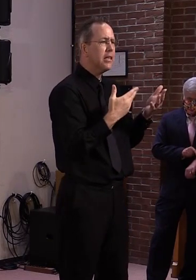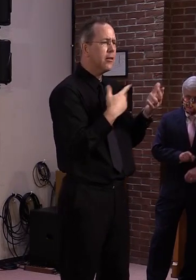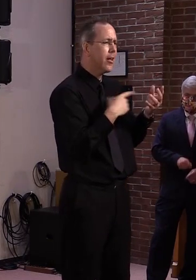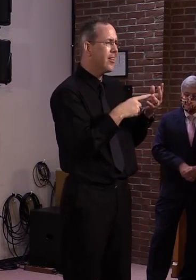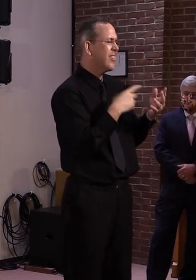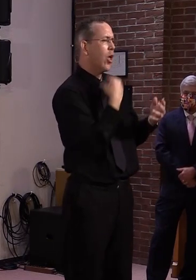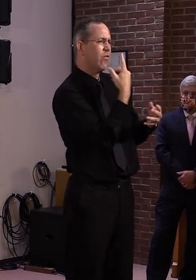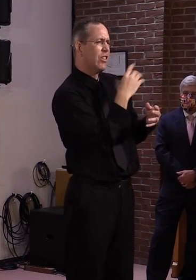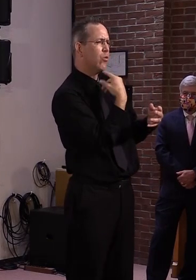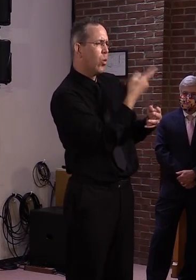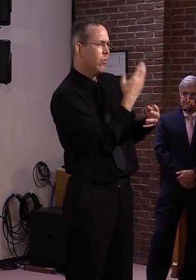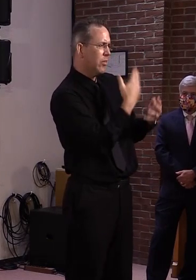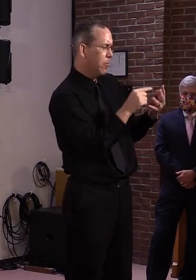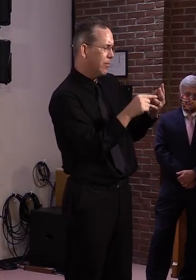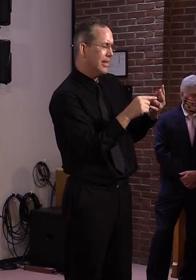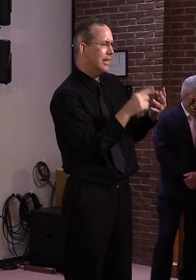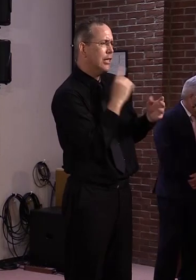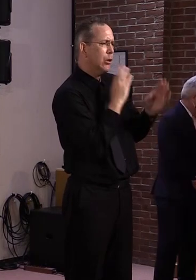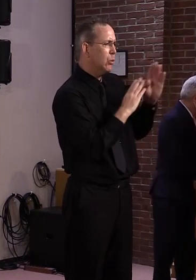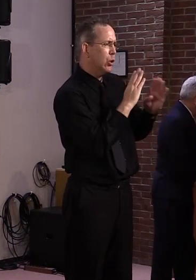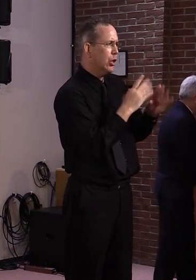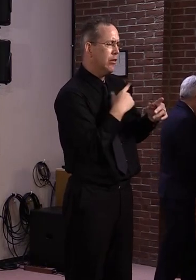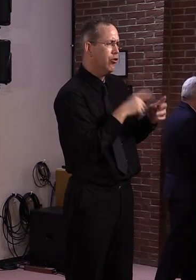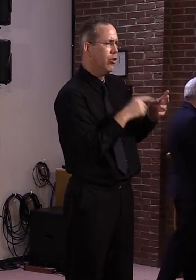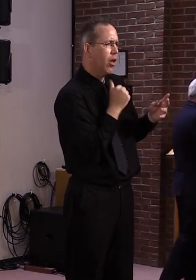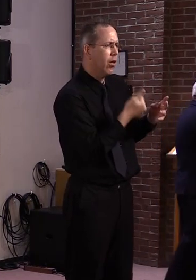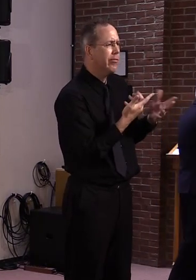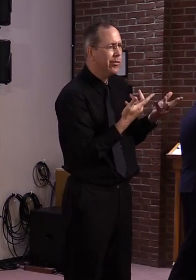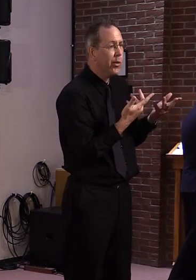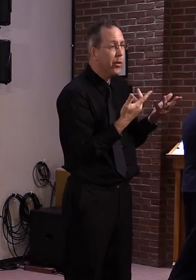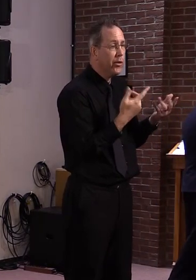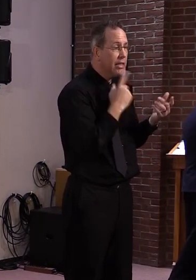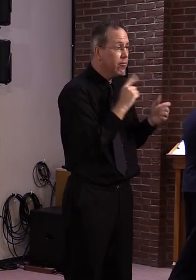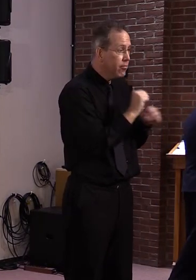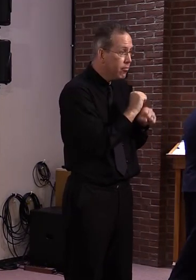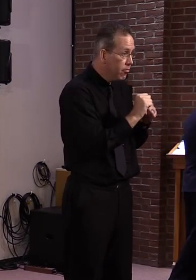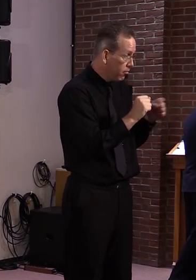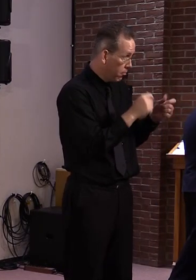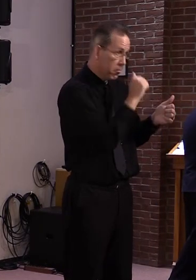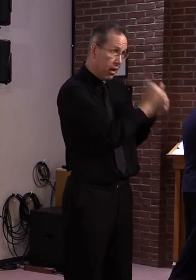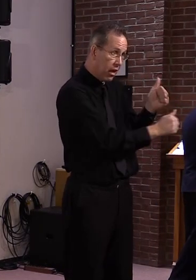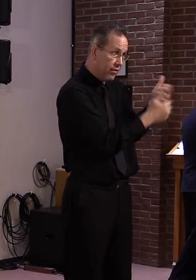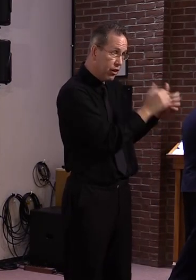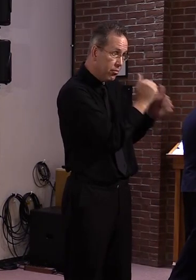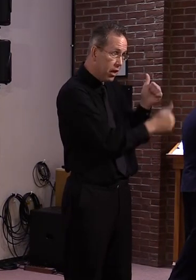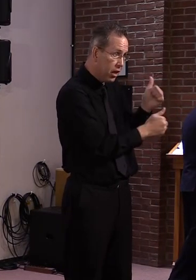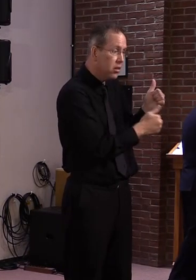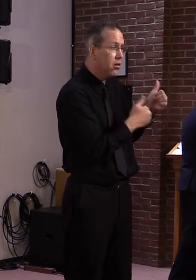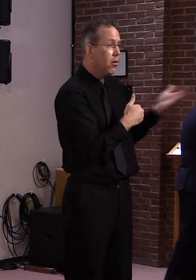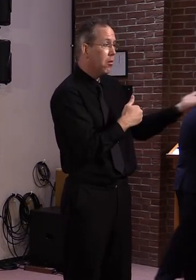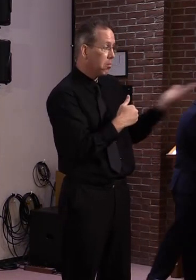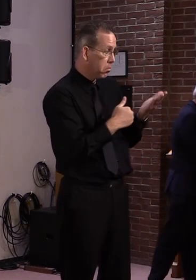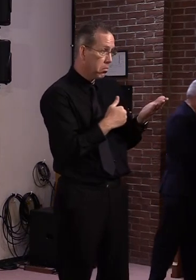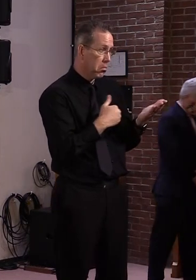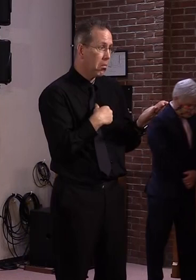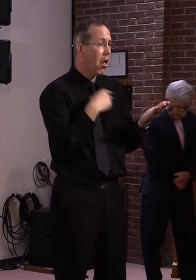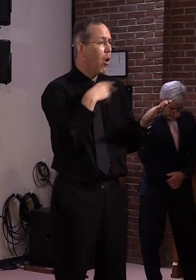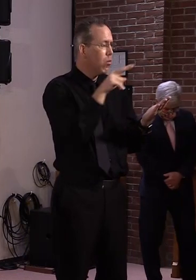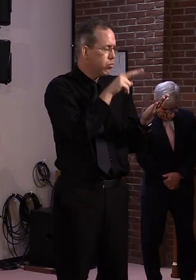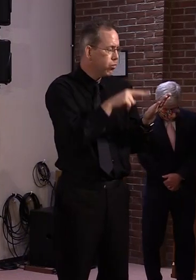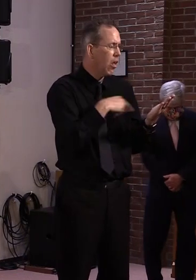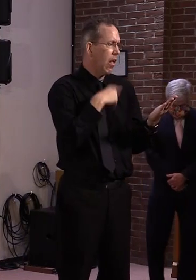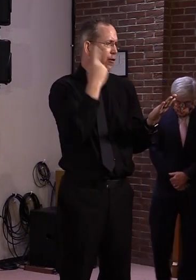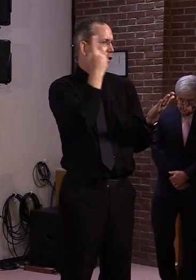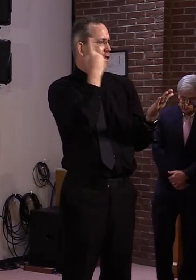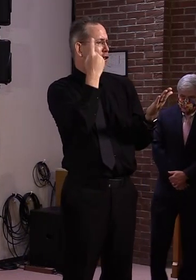over the next few weeks. Okay. Also, one of your